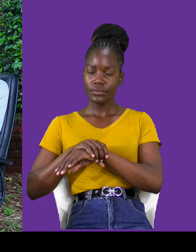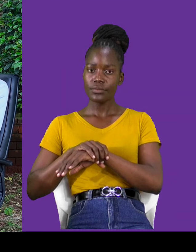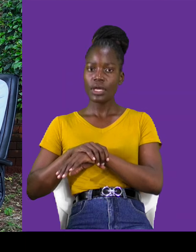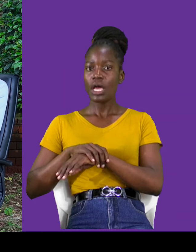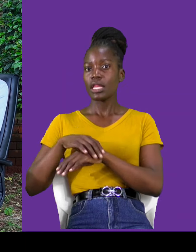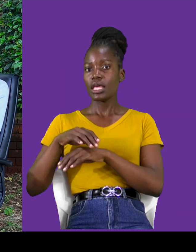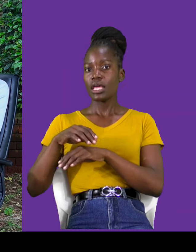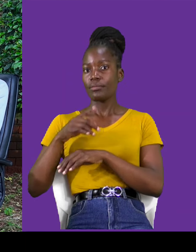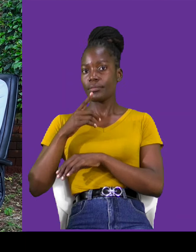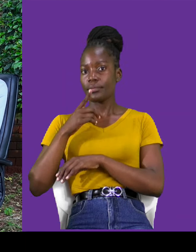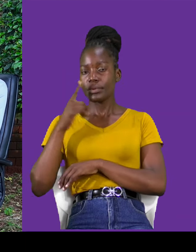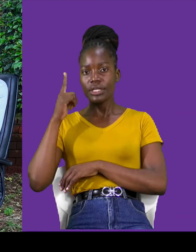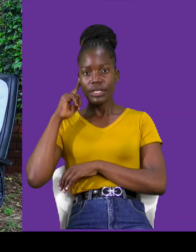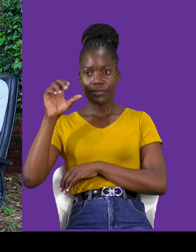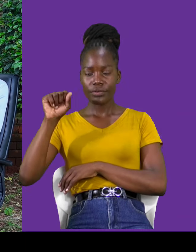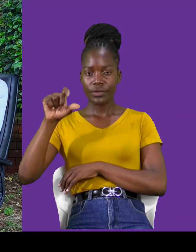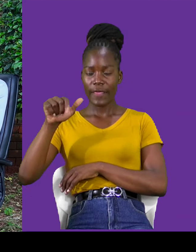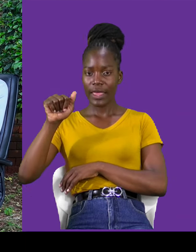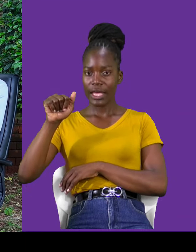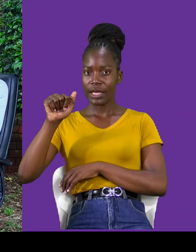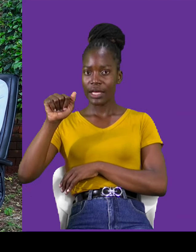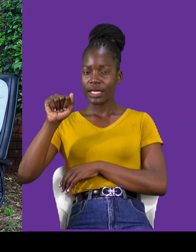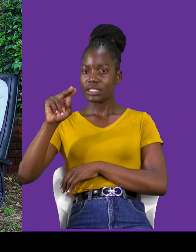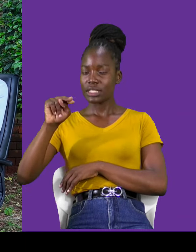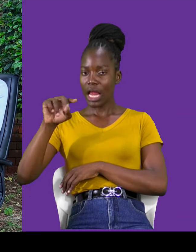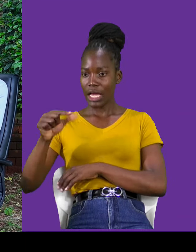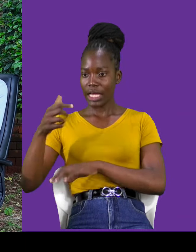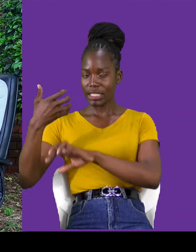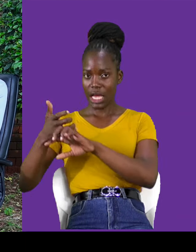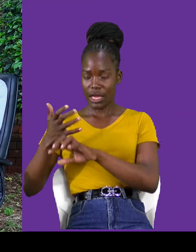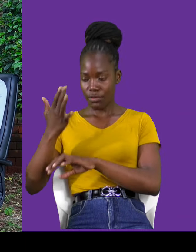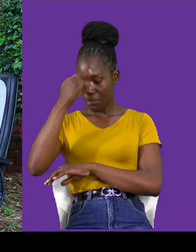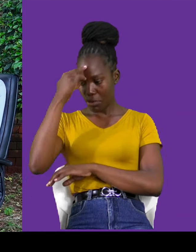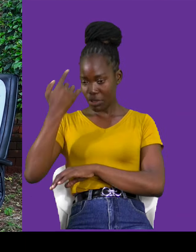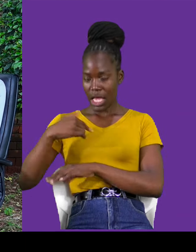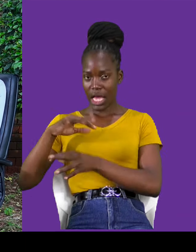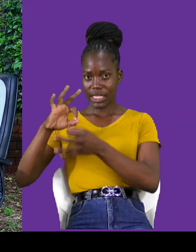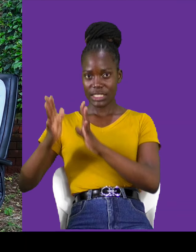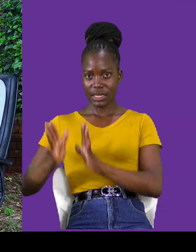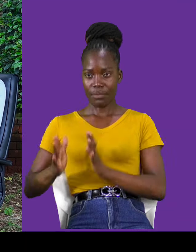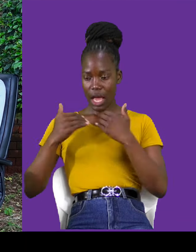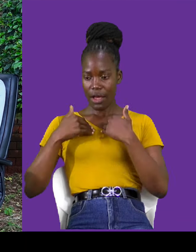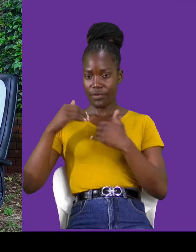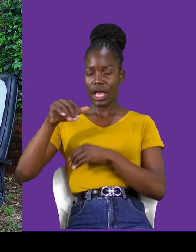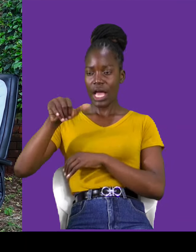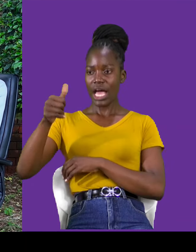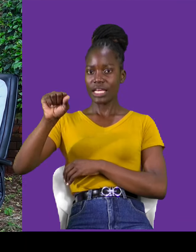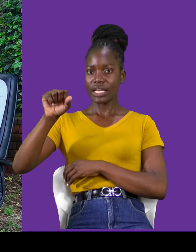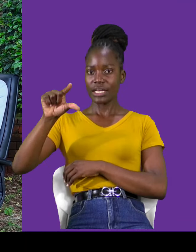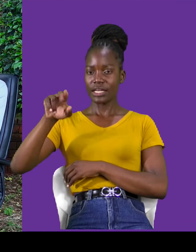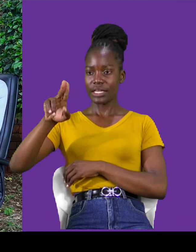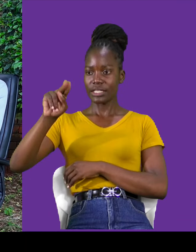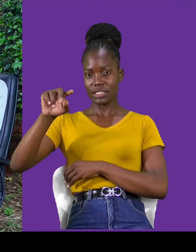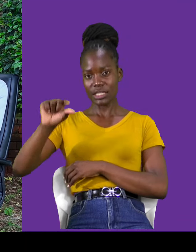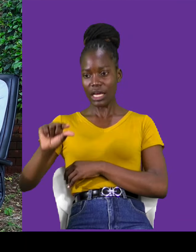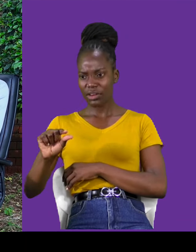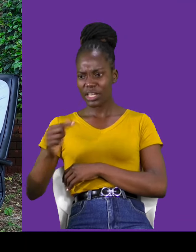really difficult. Even for us interpreters, kuna, kuna tu, and slangs, zingine zingine, like, what have you even said? You know?